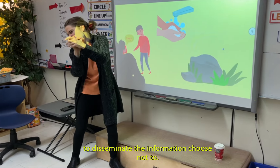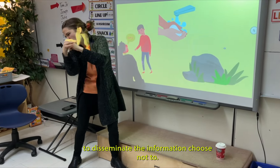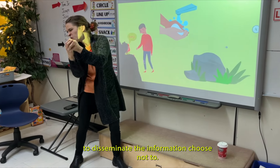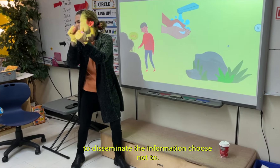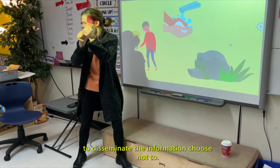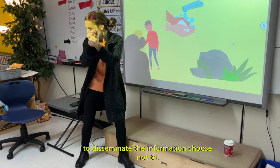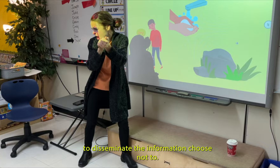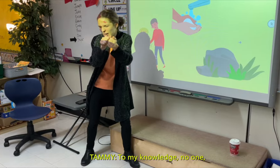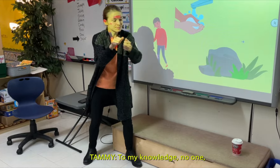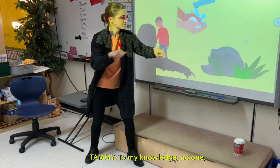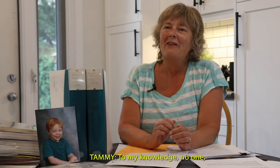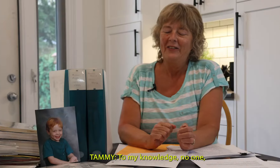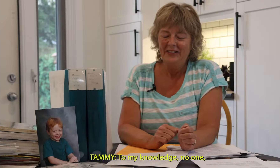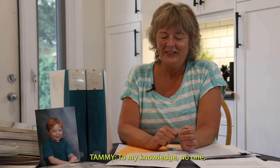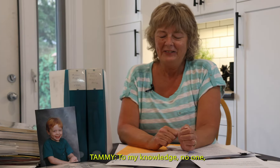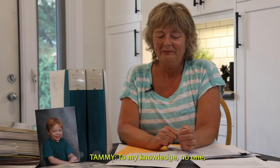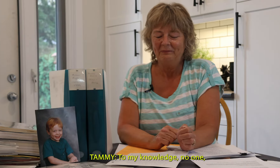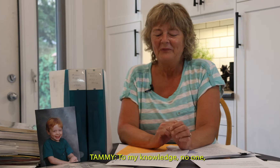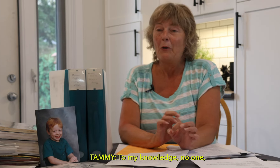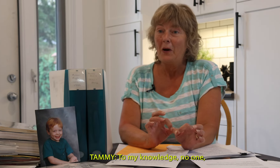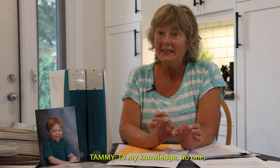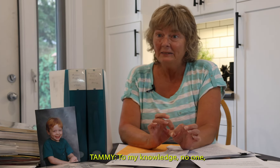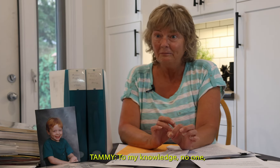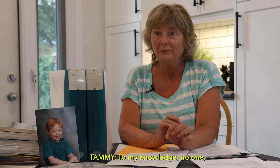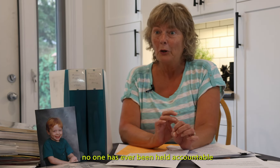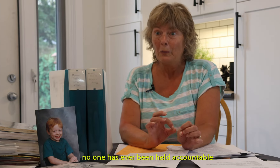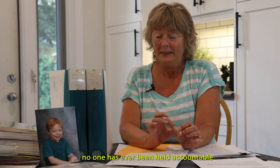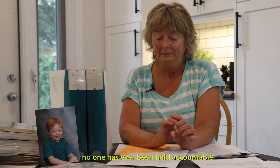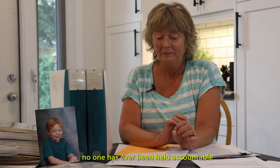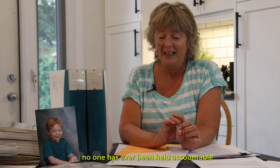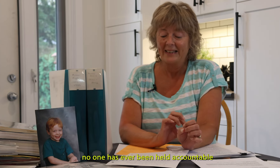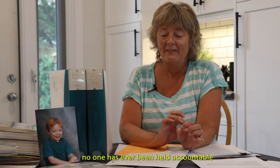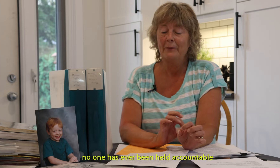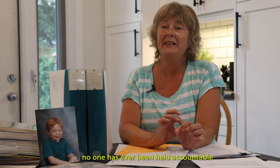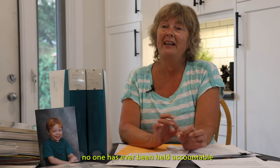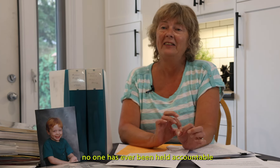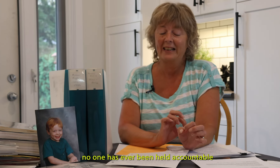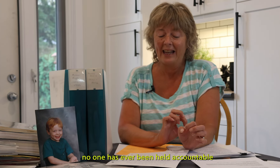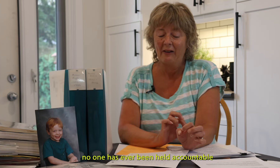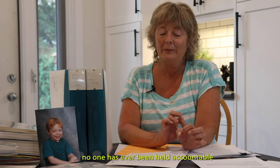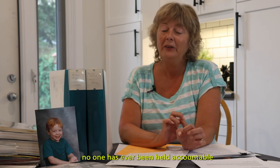not to. To my knowledge, no one, no one has ever been held accountable